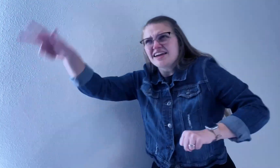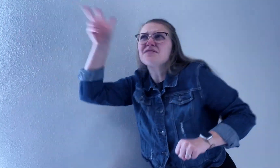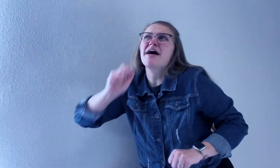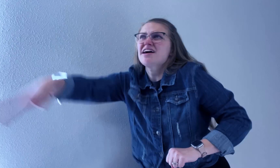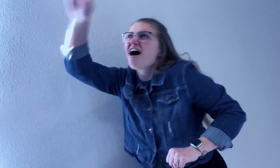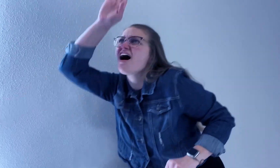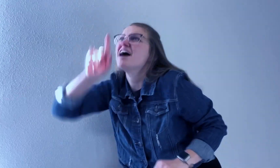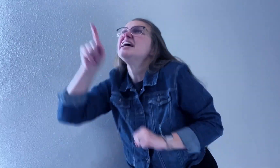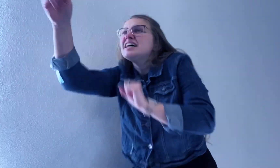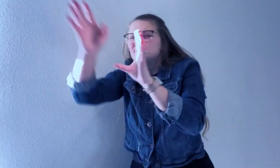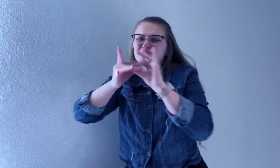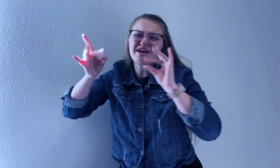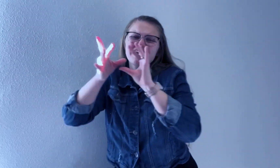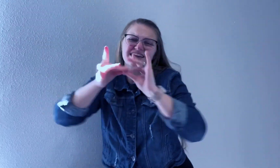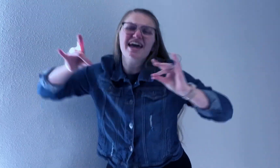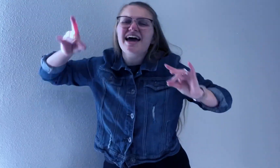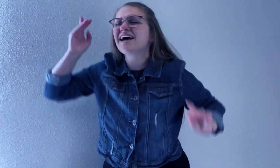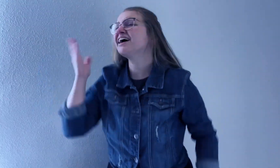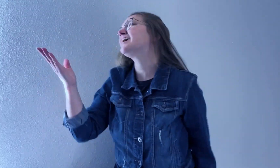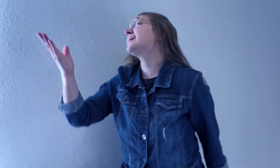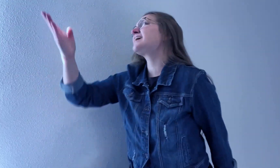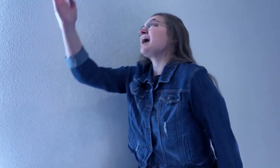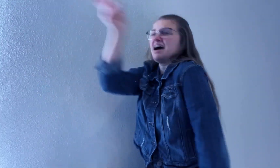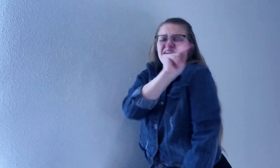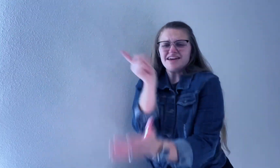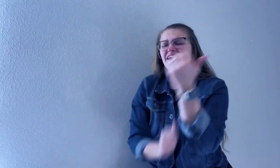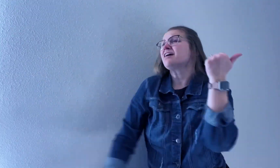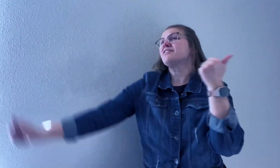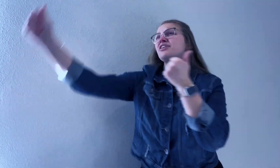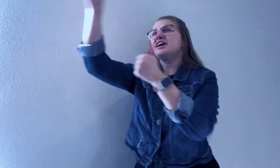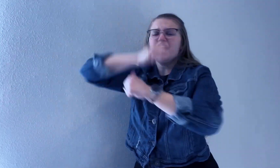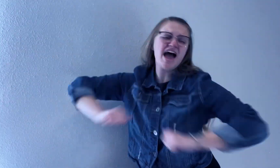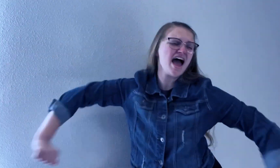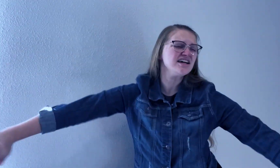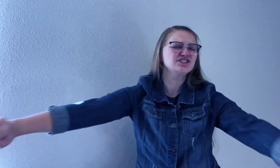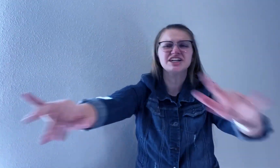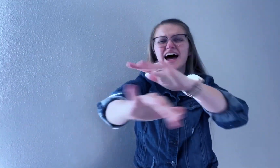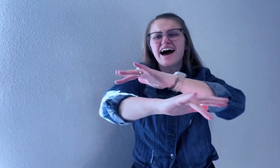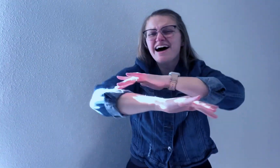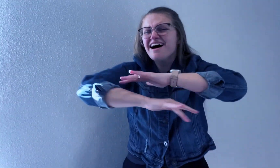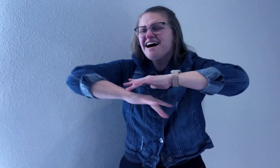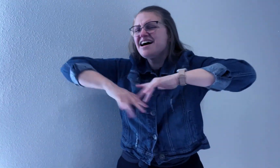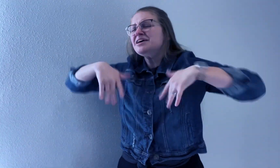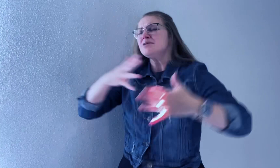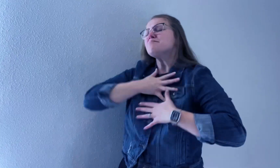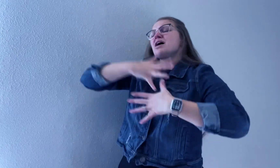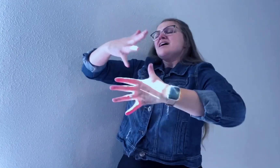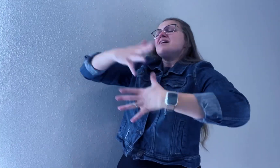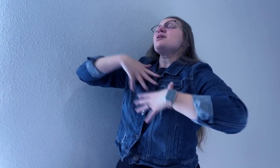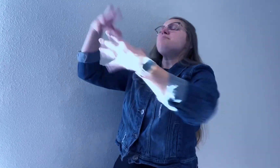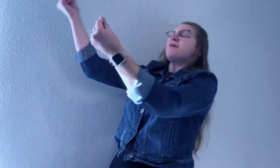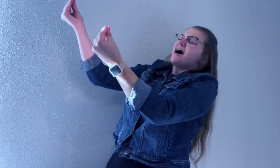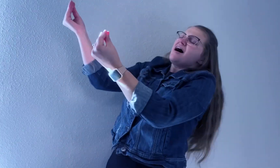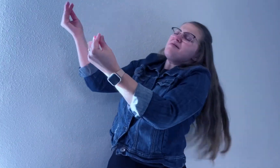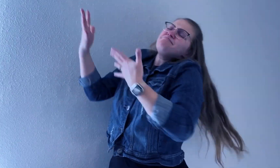of creation, breathe upon